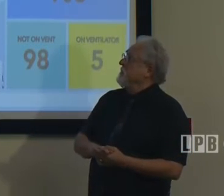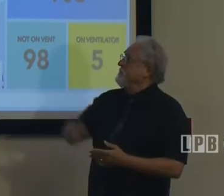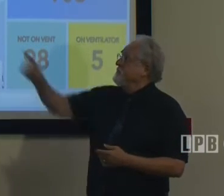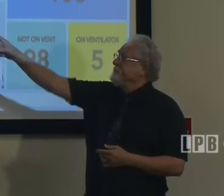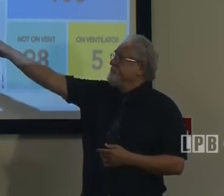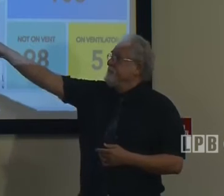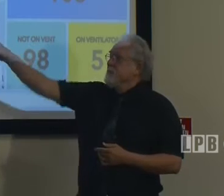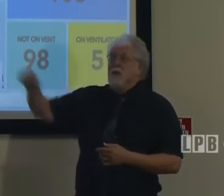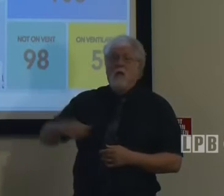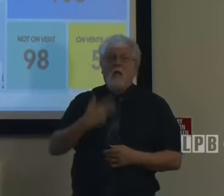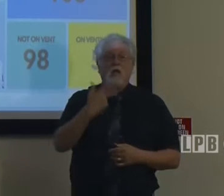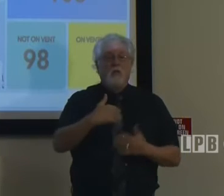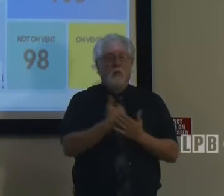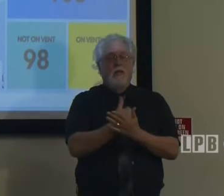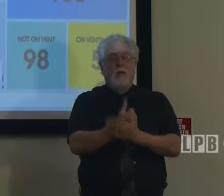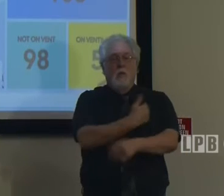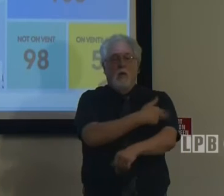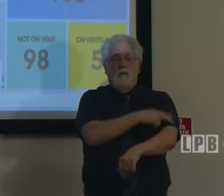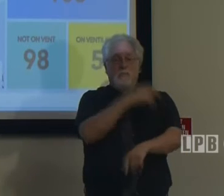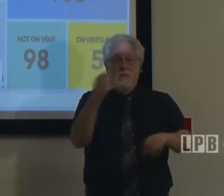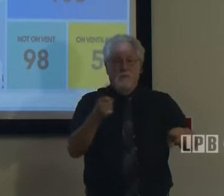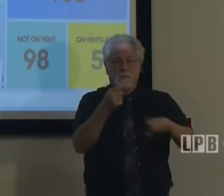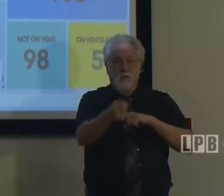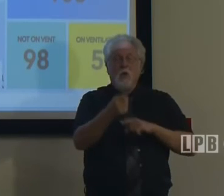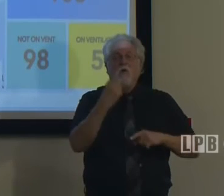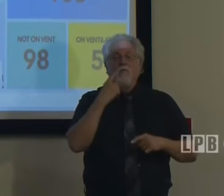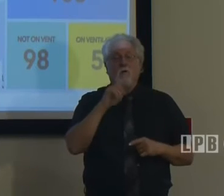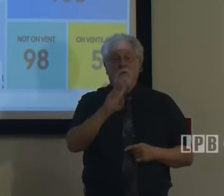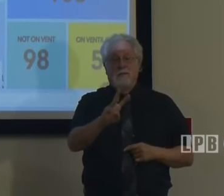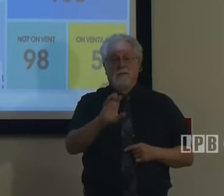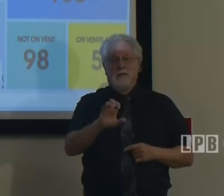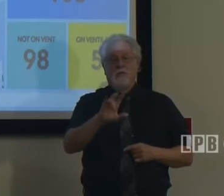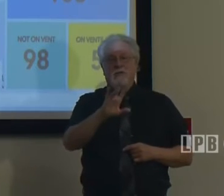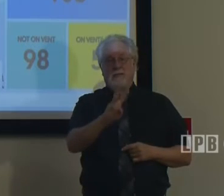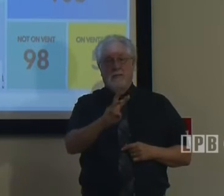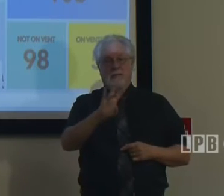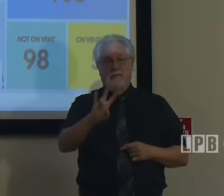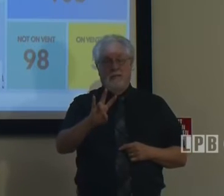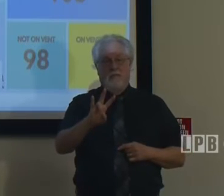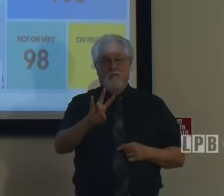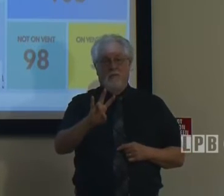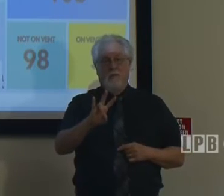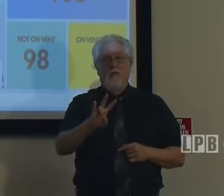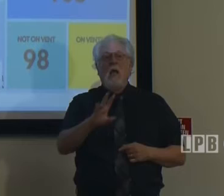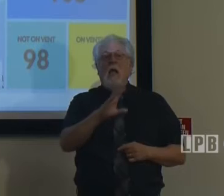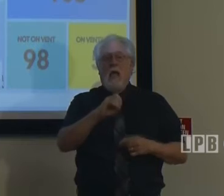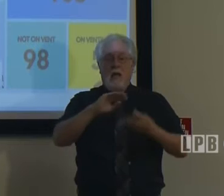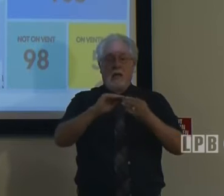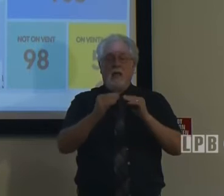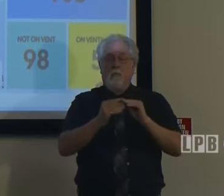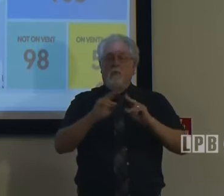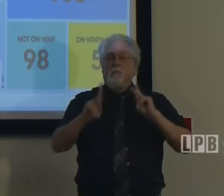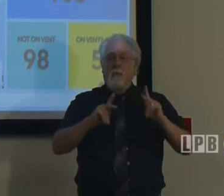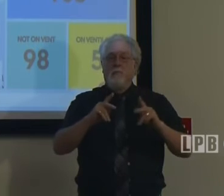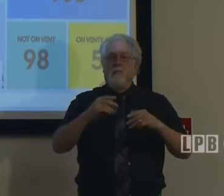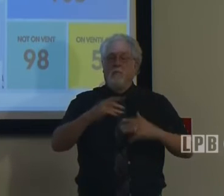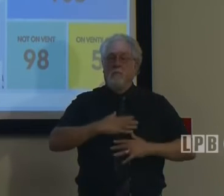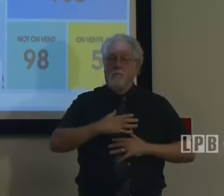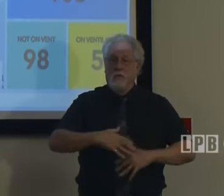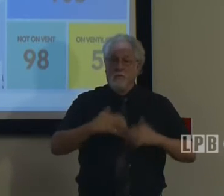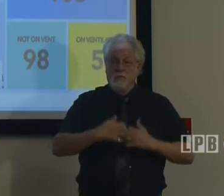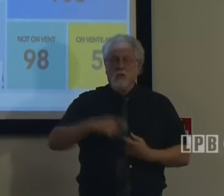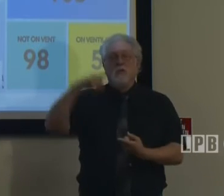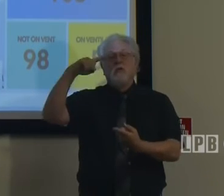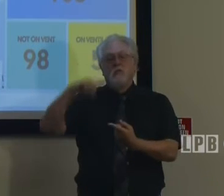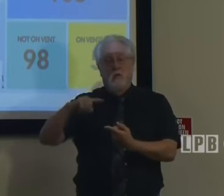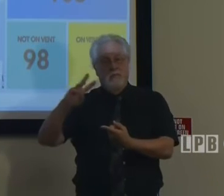There are three new hospitalizations today for a total of 667, and the number of people on ventilators has